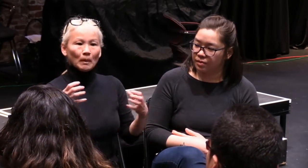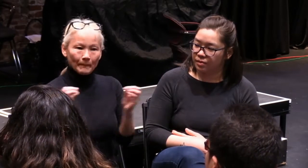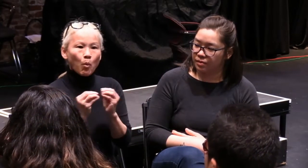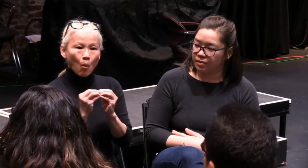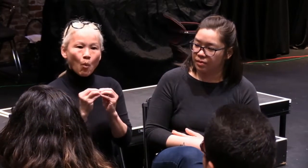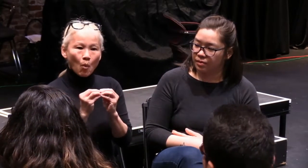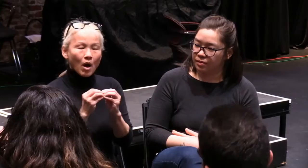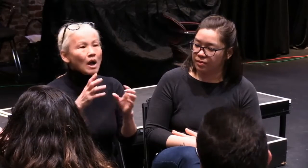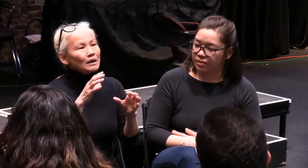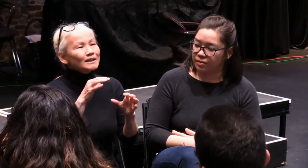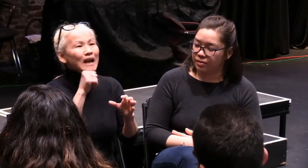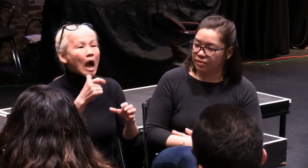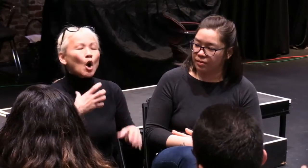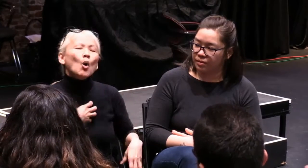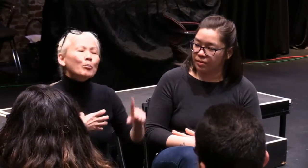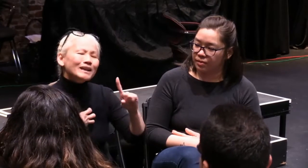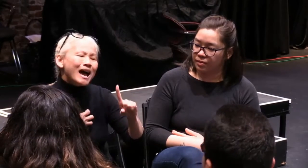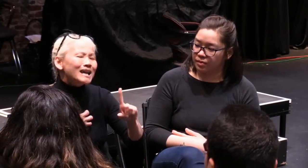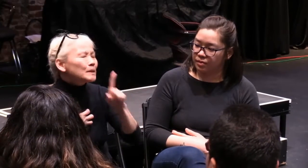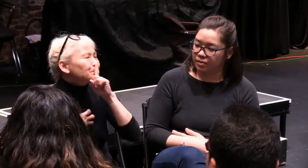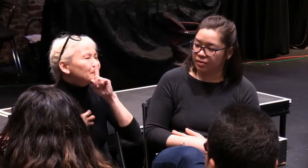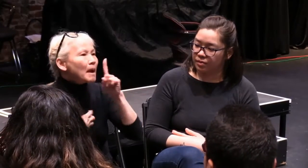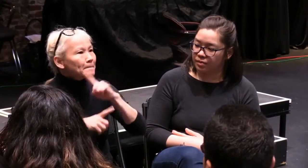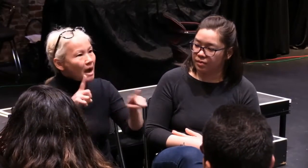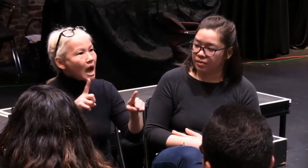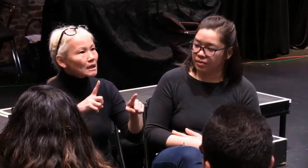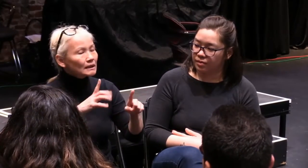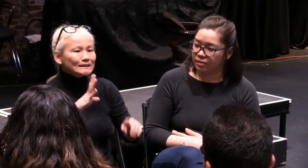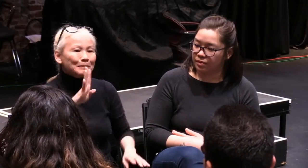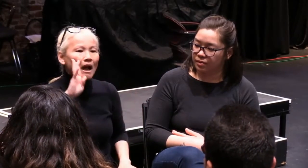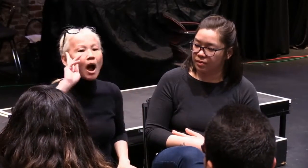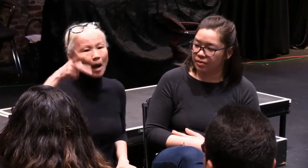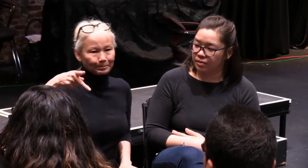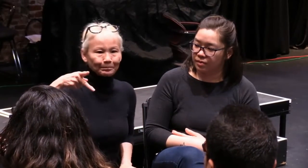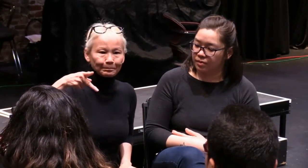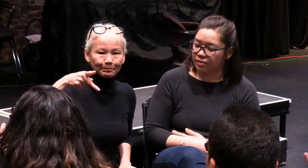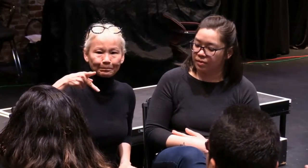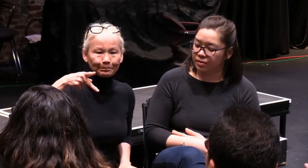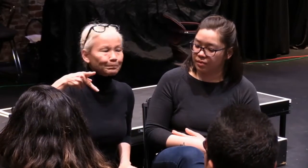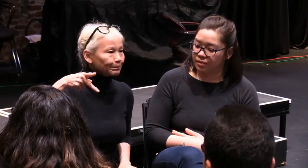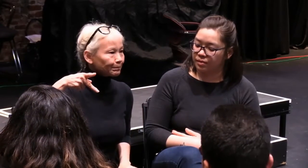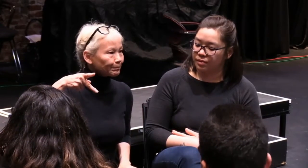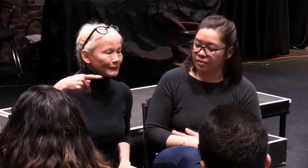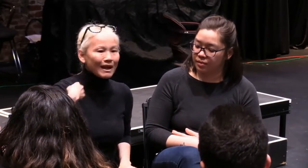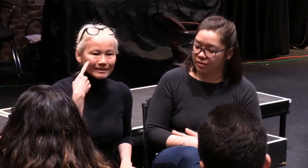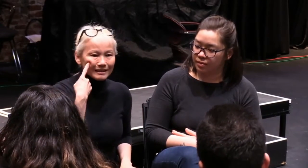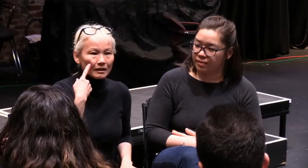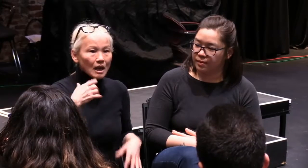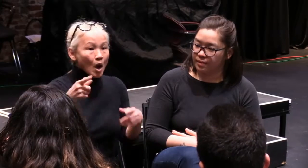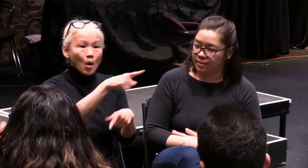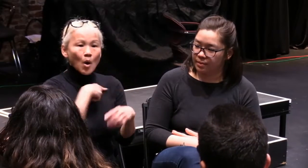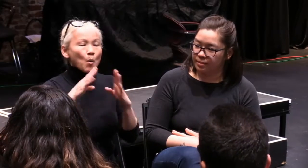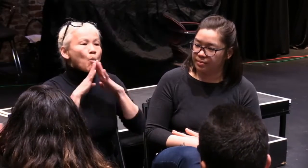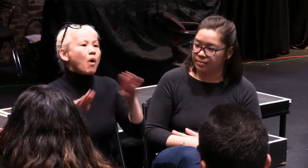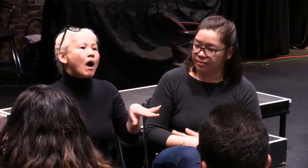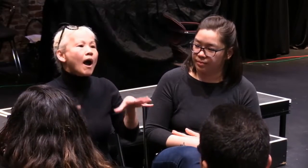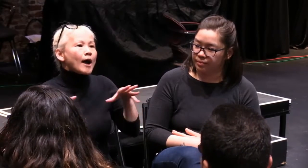people of color more. Now, I wouldn't say there was a complacency in the room, but there was a speaking up happening in the room.